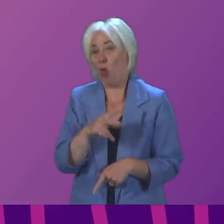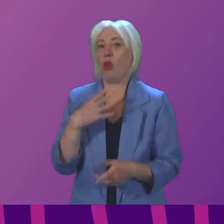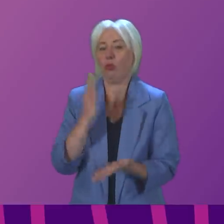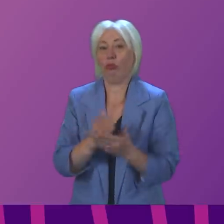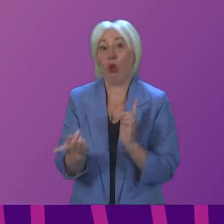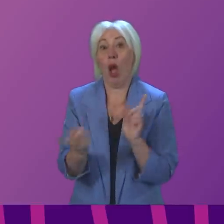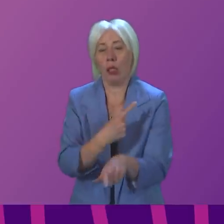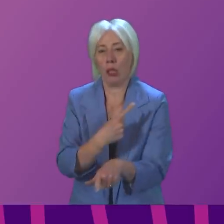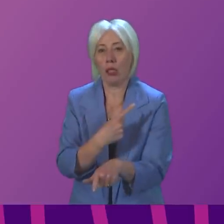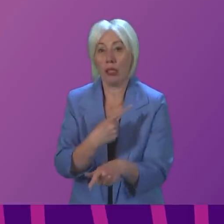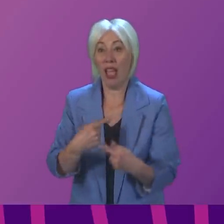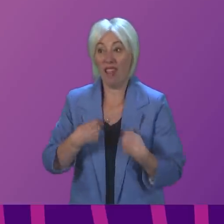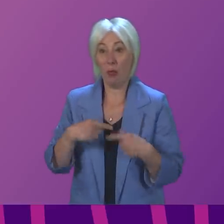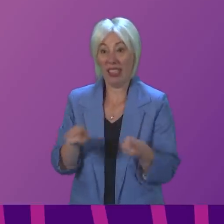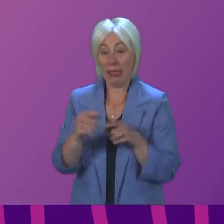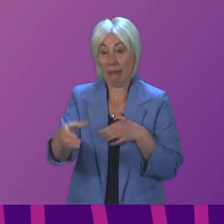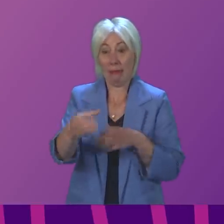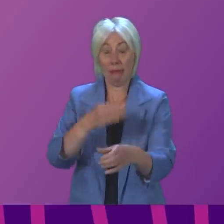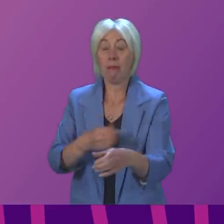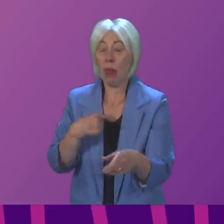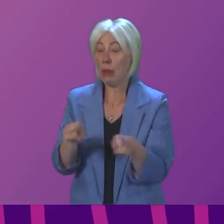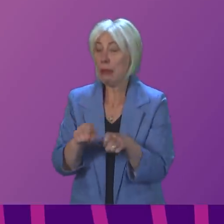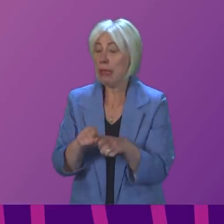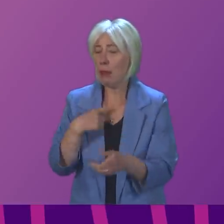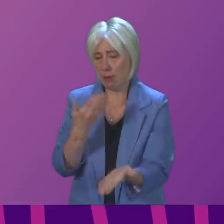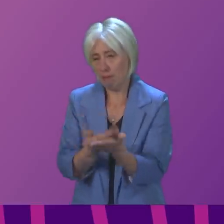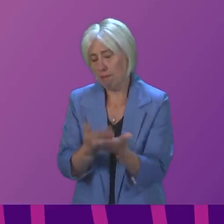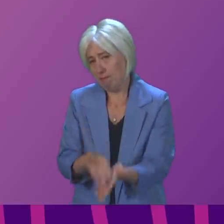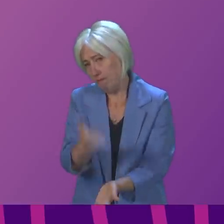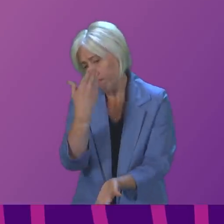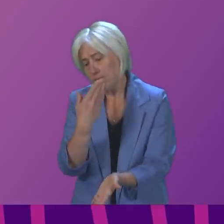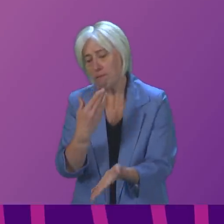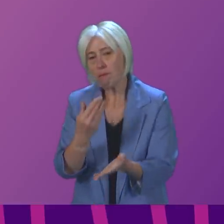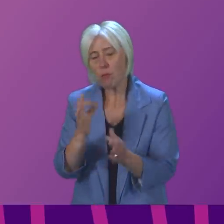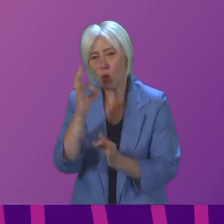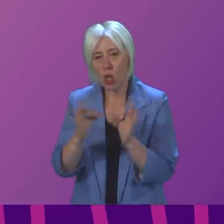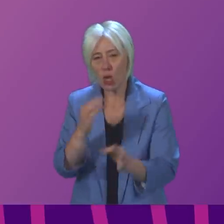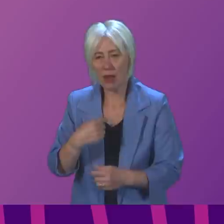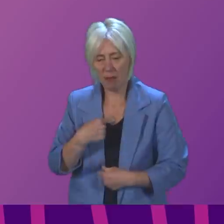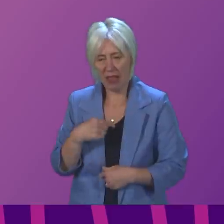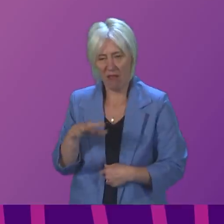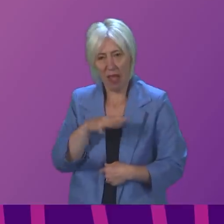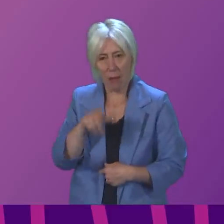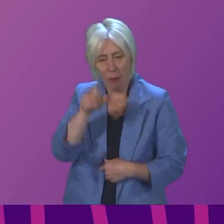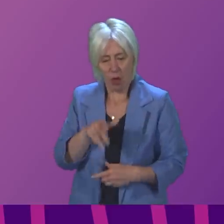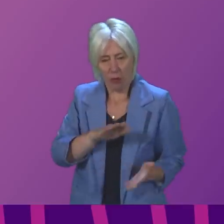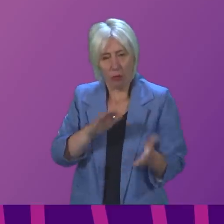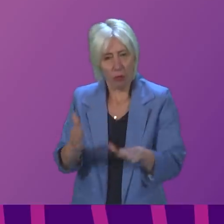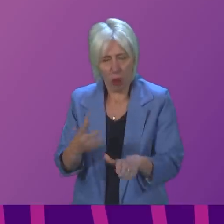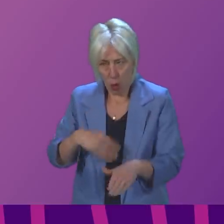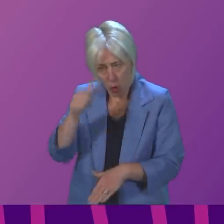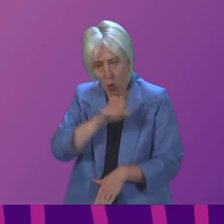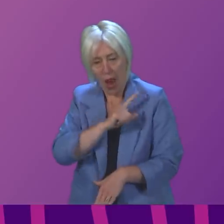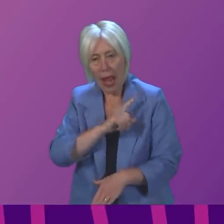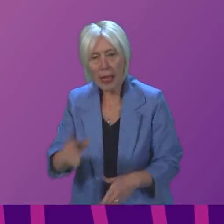I would be doing the same as the family member of somebody who had lost their lives. But Anna Sarwar has raised a number